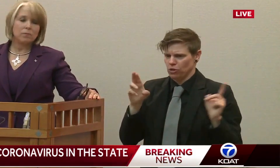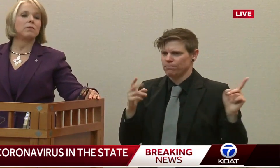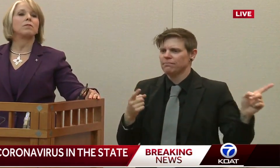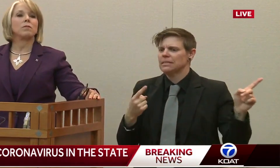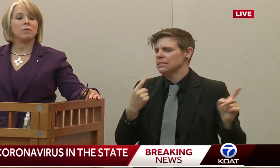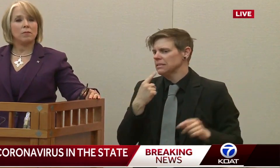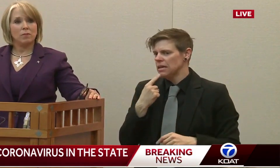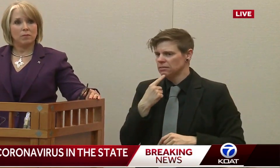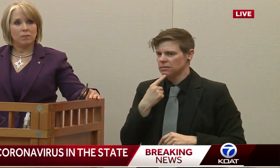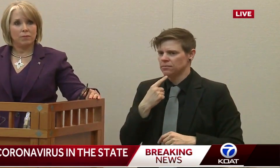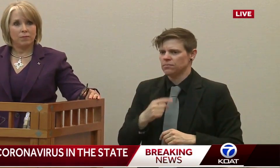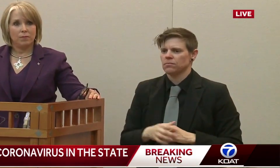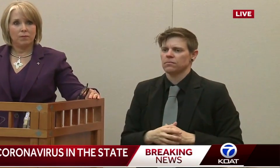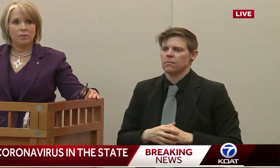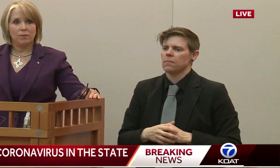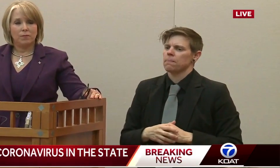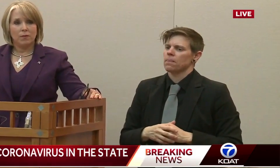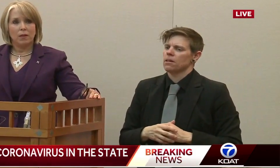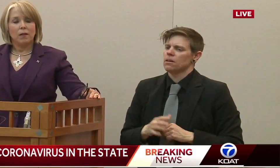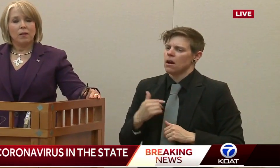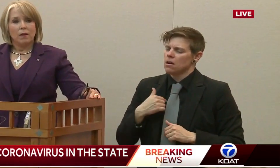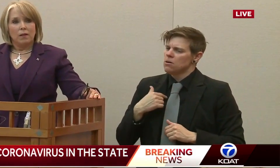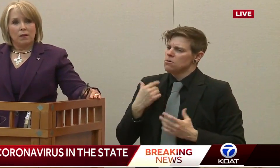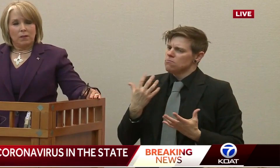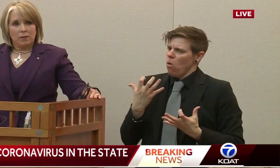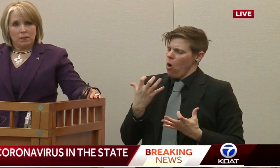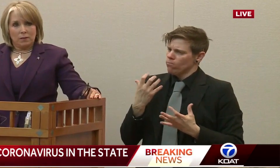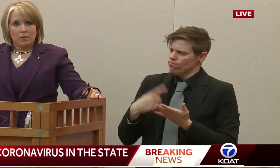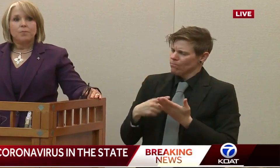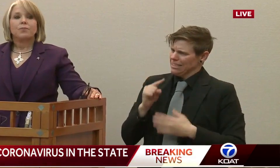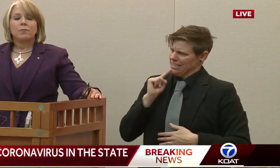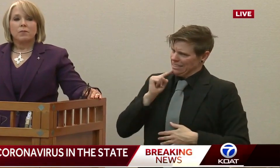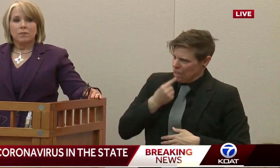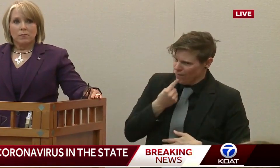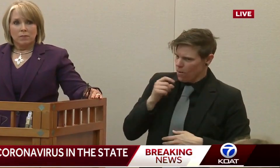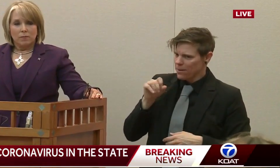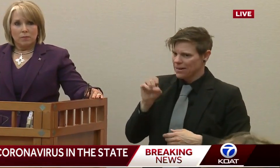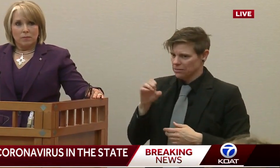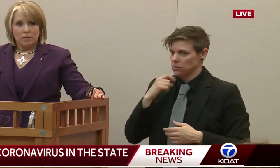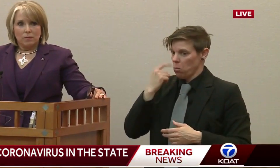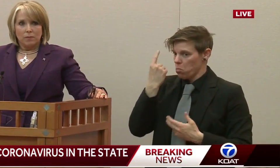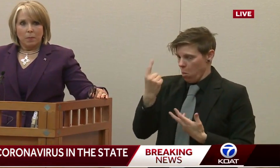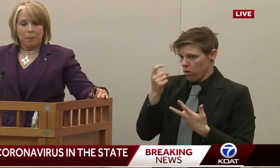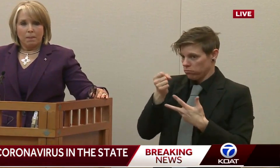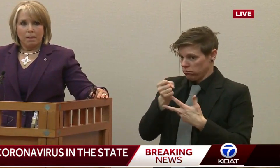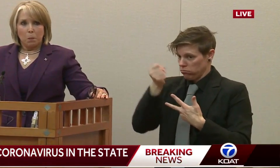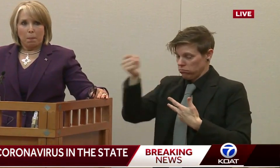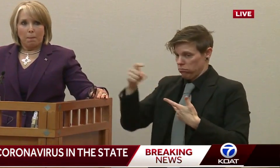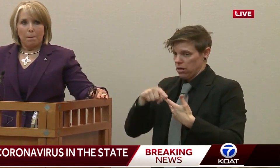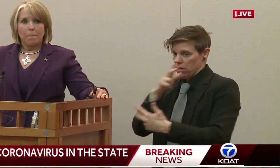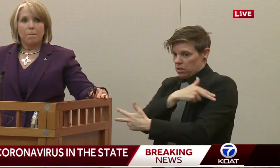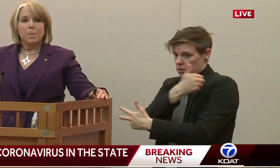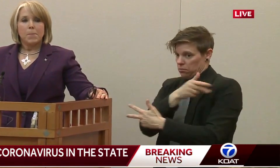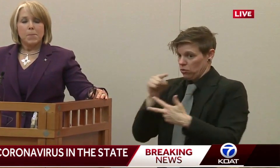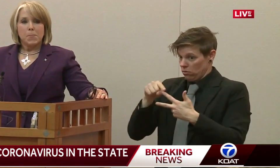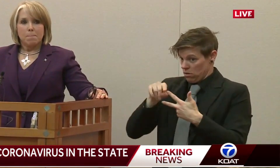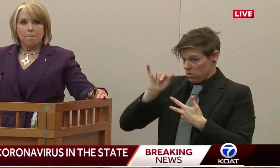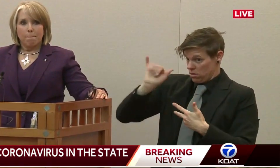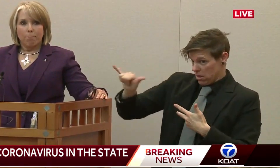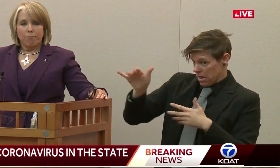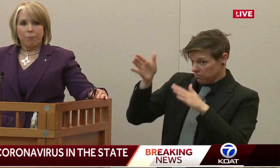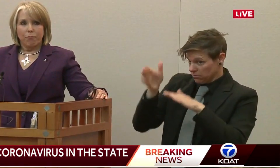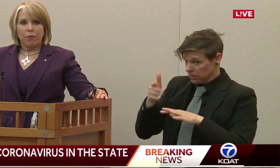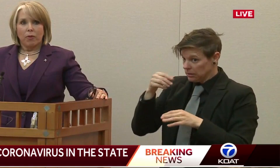So I'm curious about the severity of the cases. You mentioned that one is now hospitalized. I'm curious about that person in intensive care.